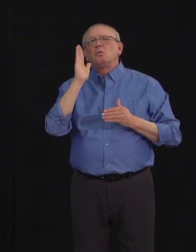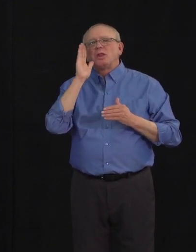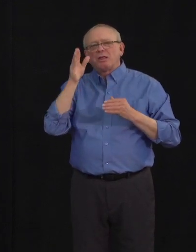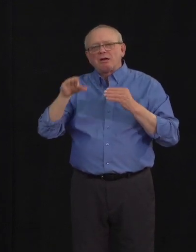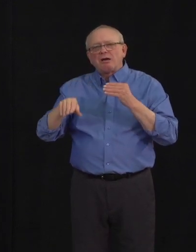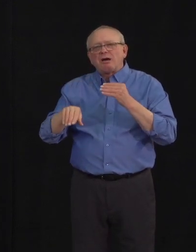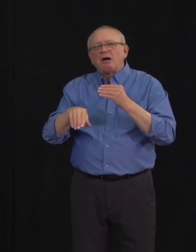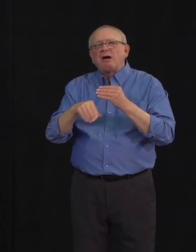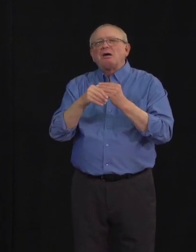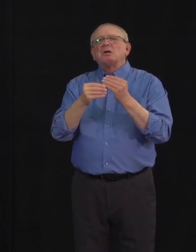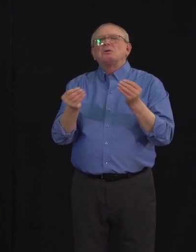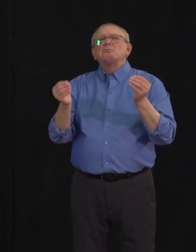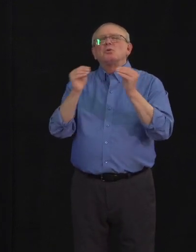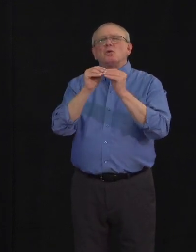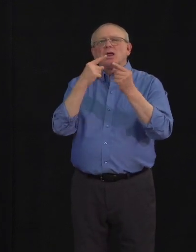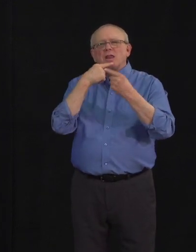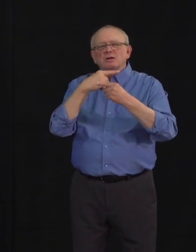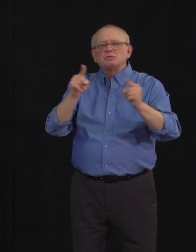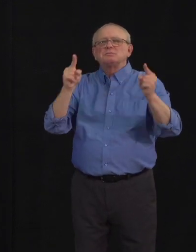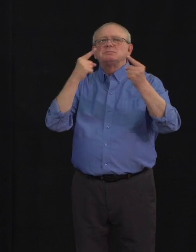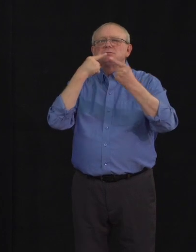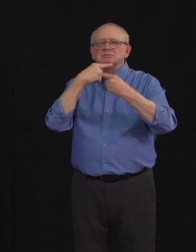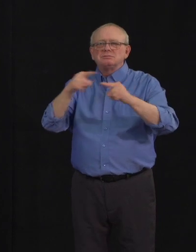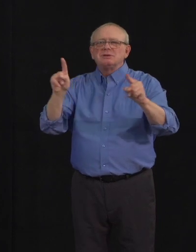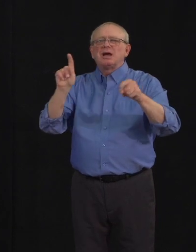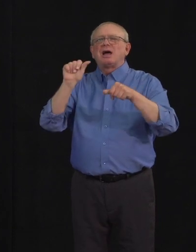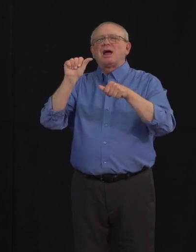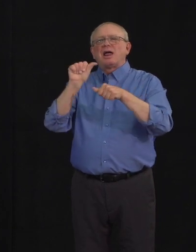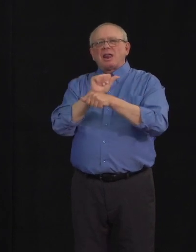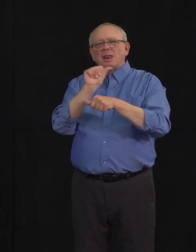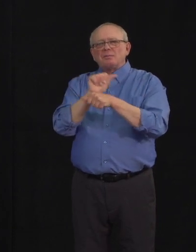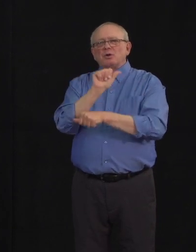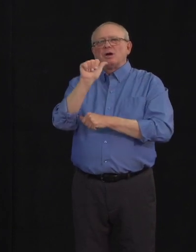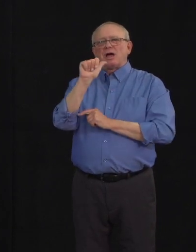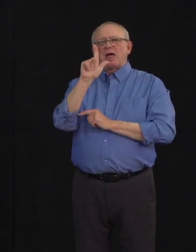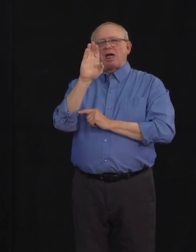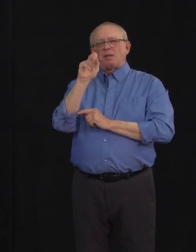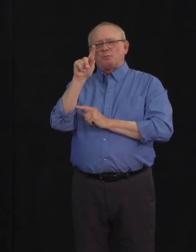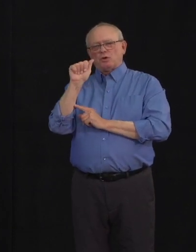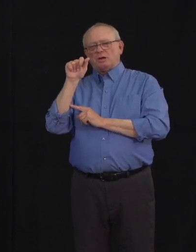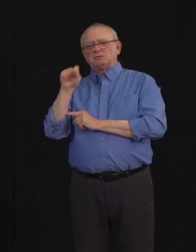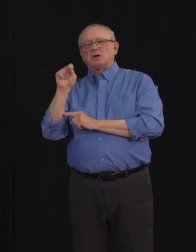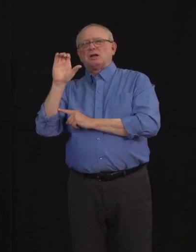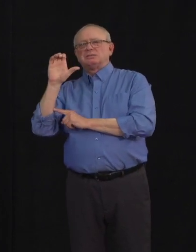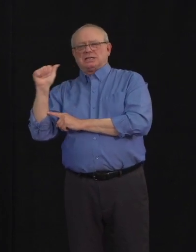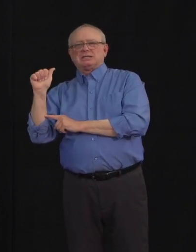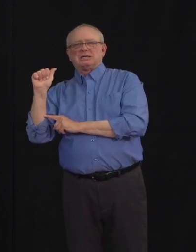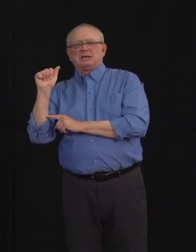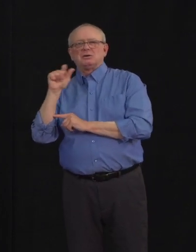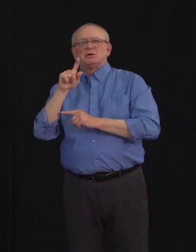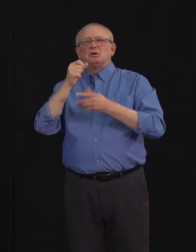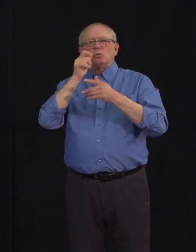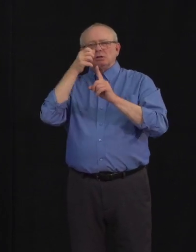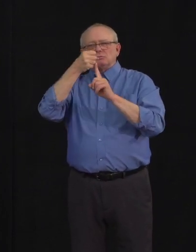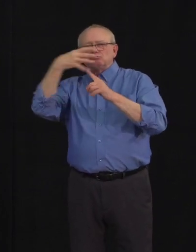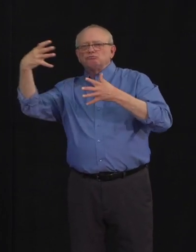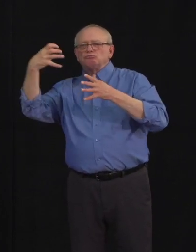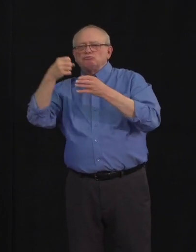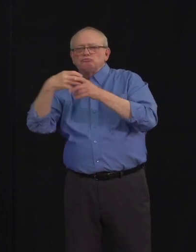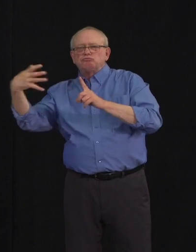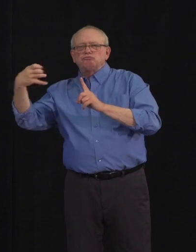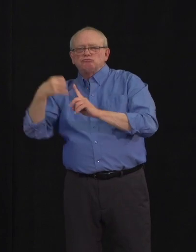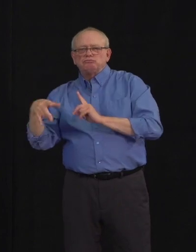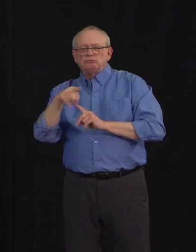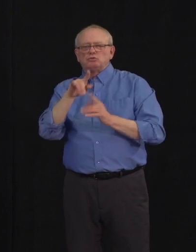Alberta.ca website. Please be mindful of the risks associated with the activities you choose to pursue as we move